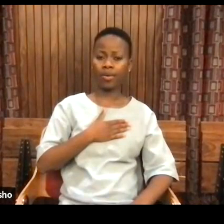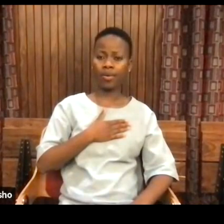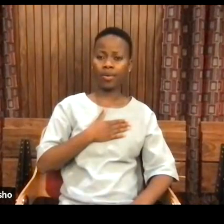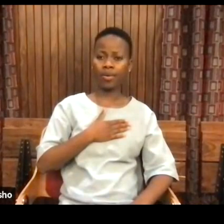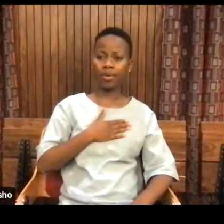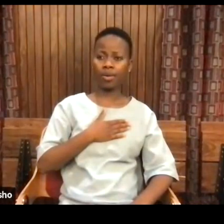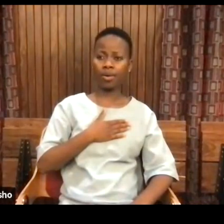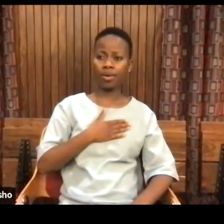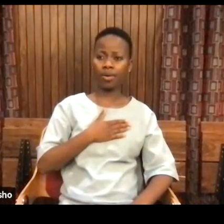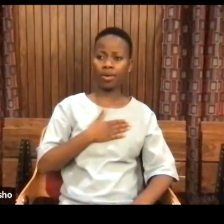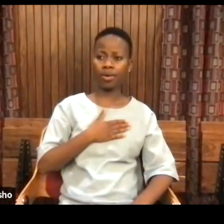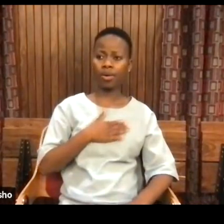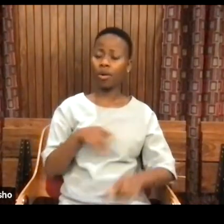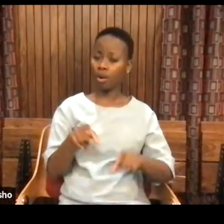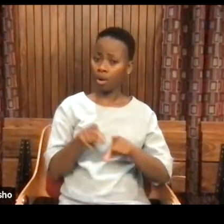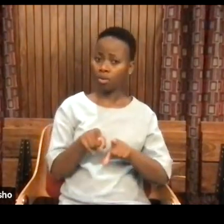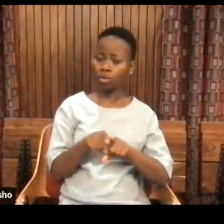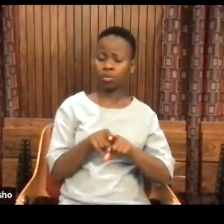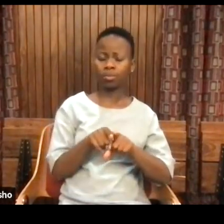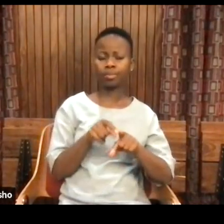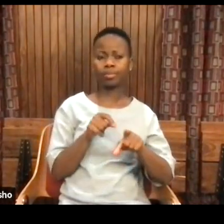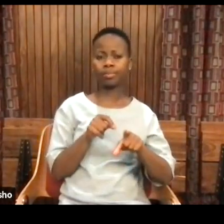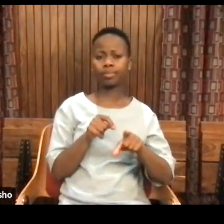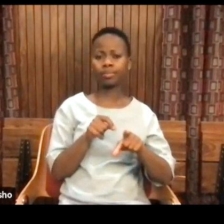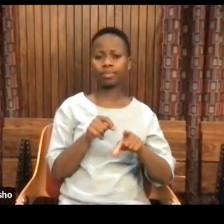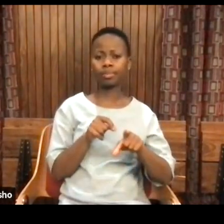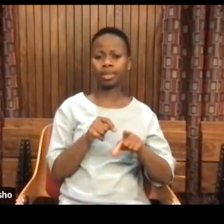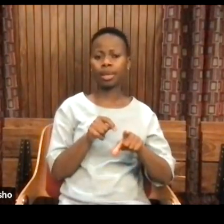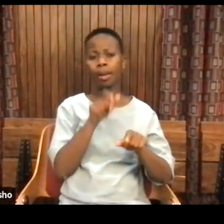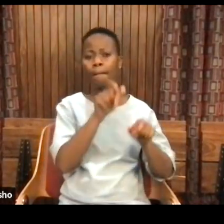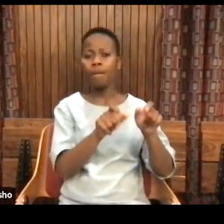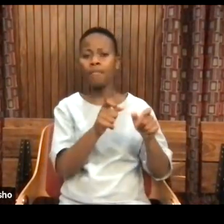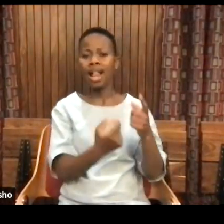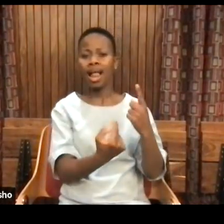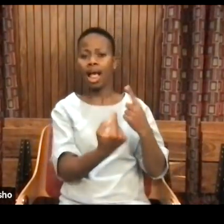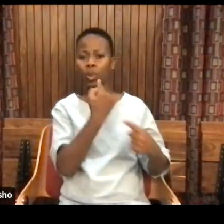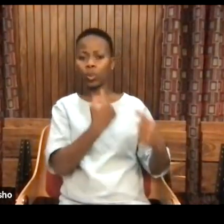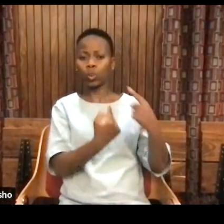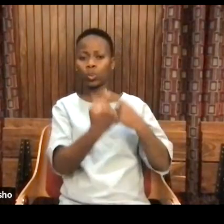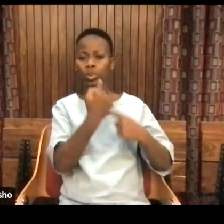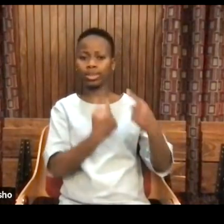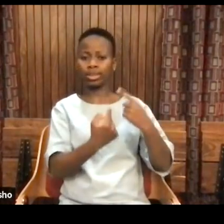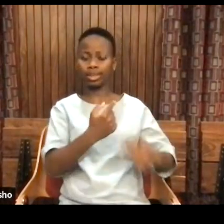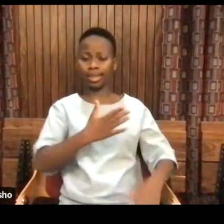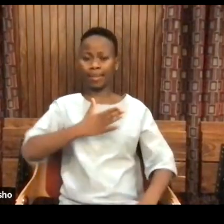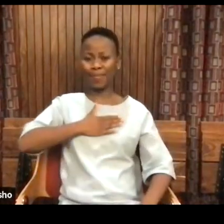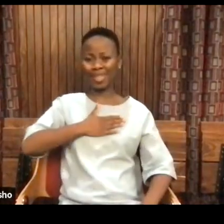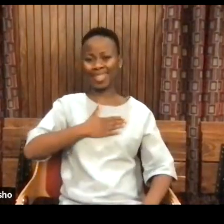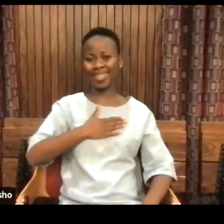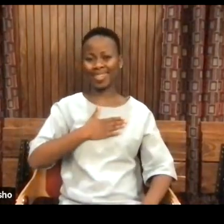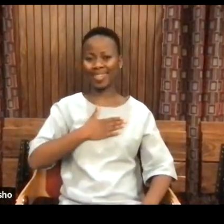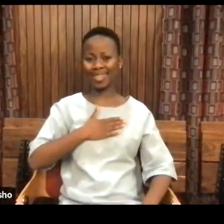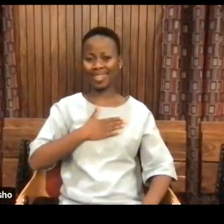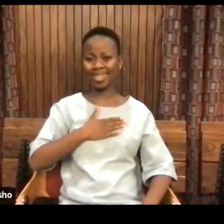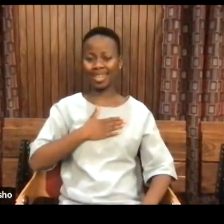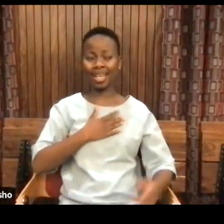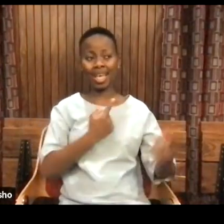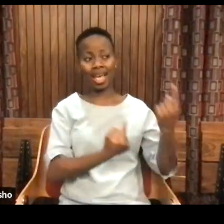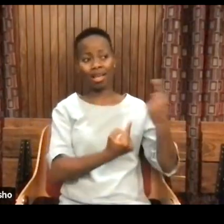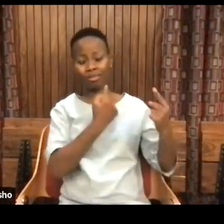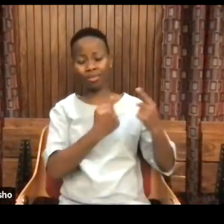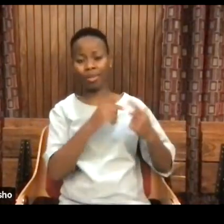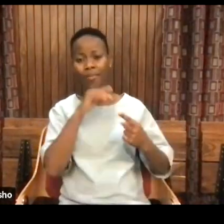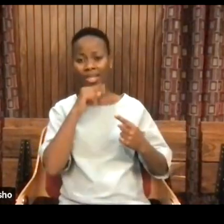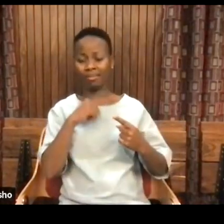a kind of will to power in which accusation slides into conviction.